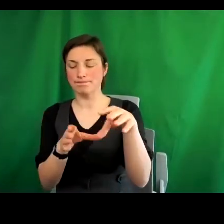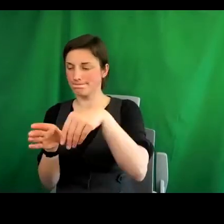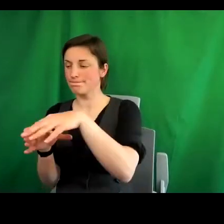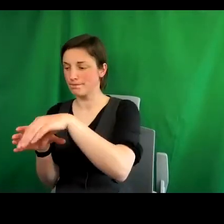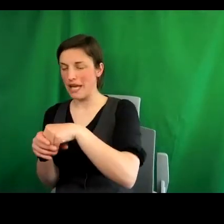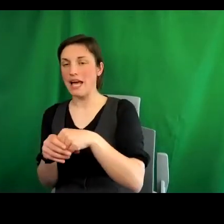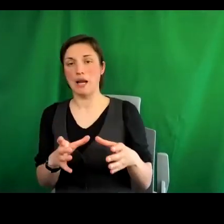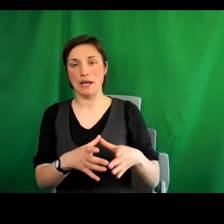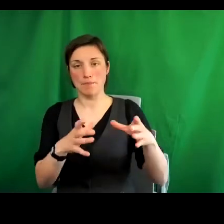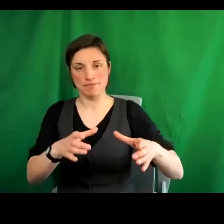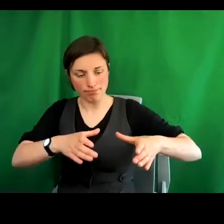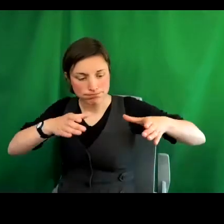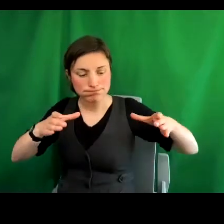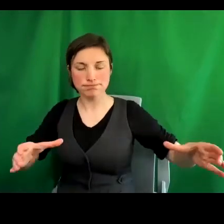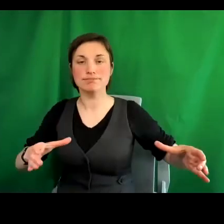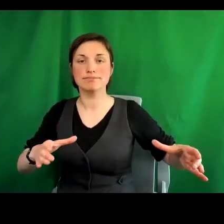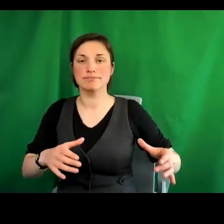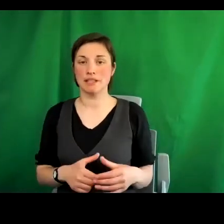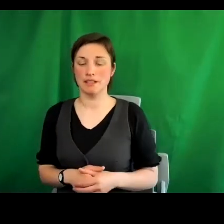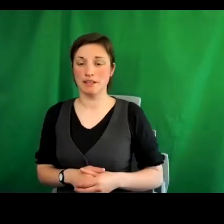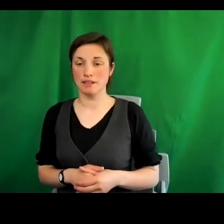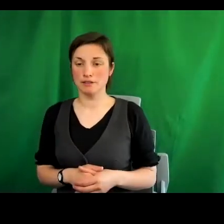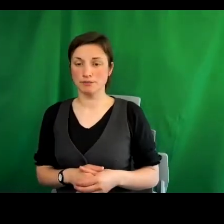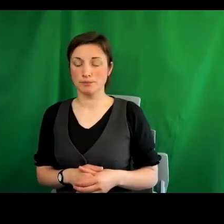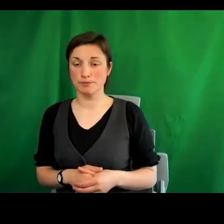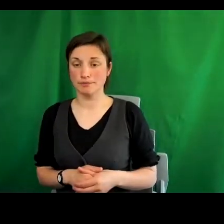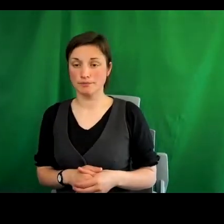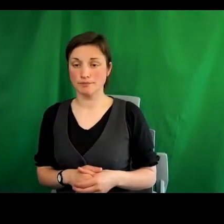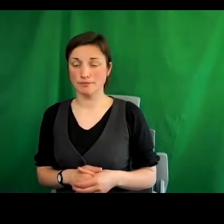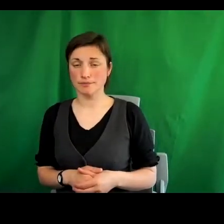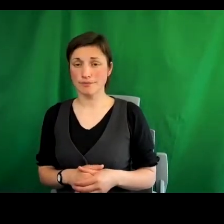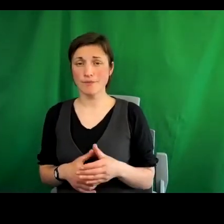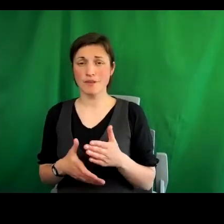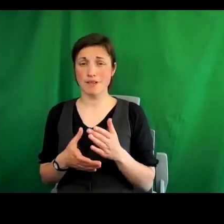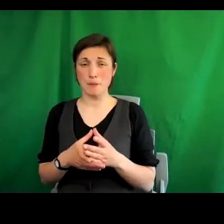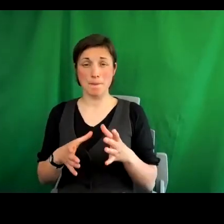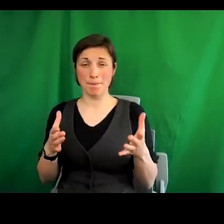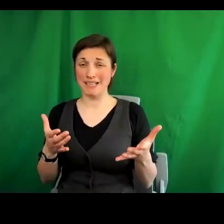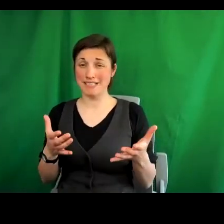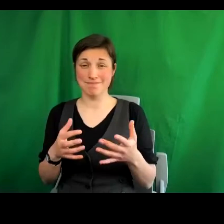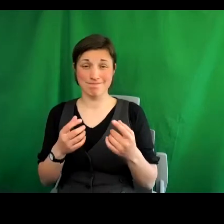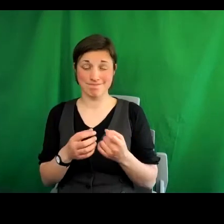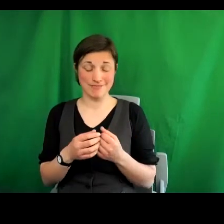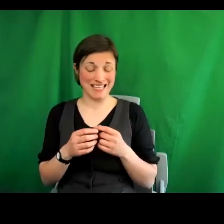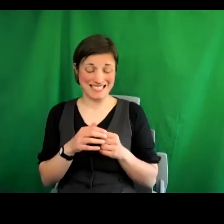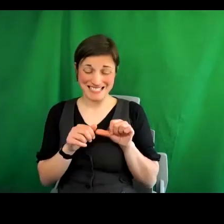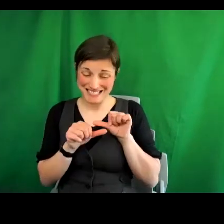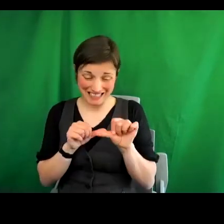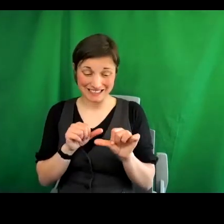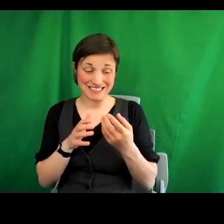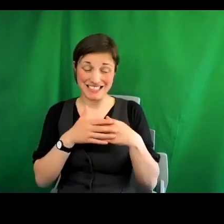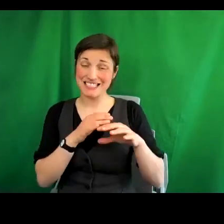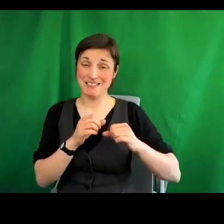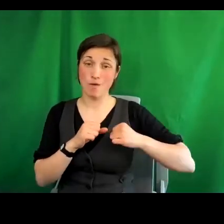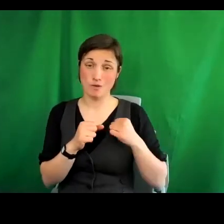building, etc. So by far the biggest step yet in Scotland's human rights journey, but very much the